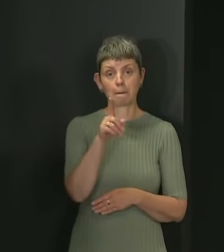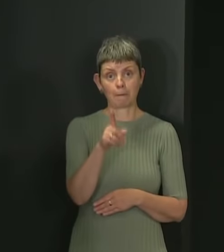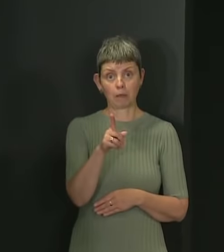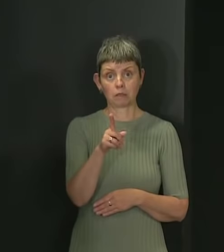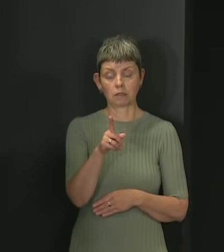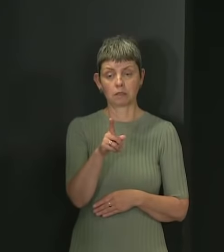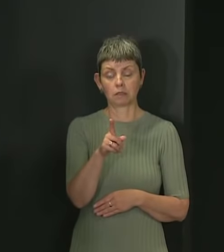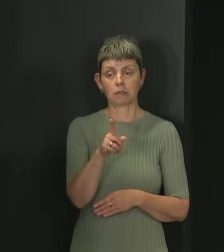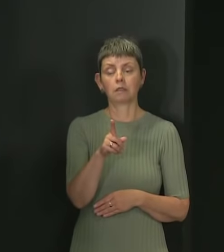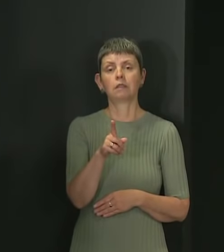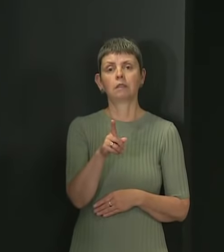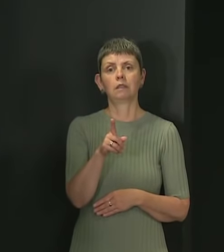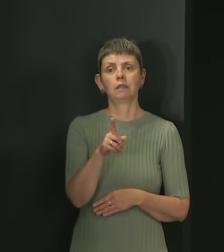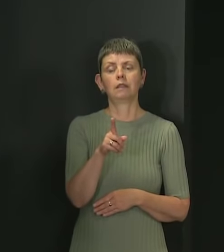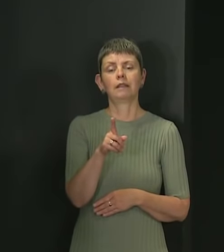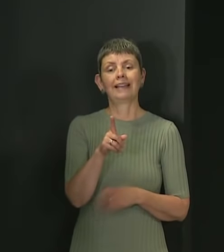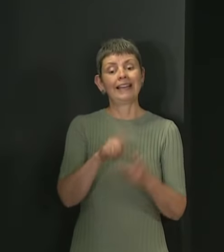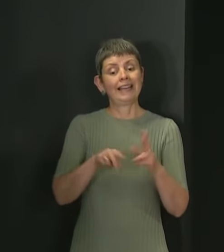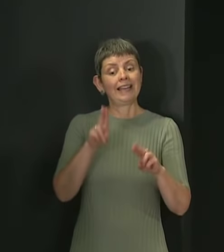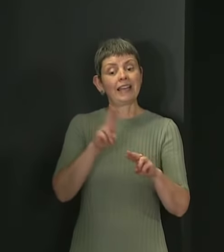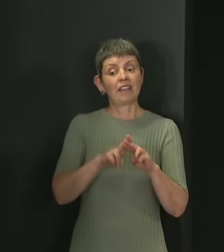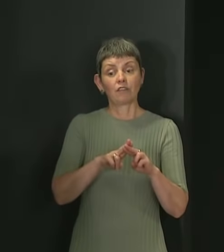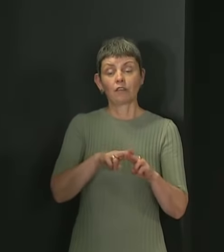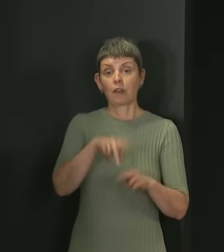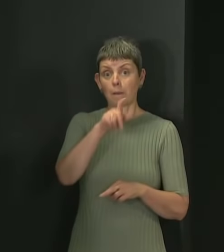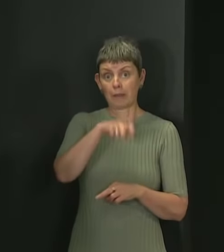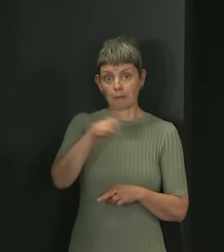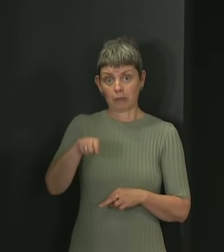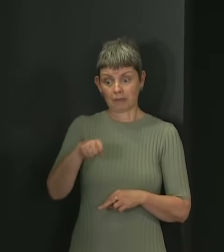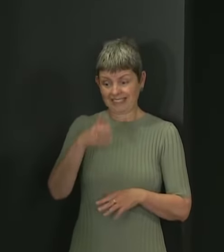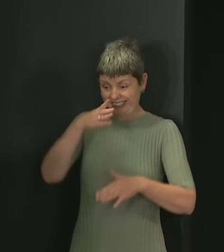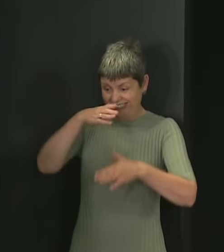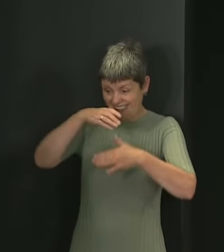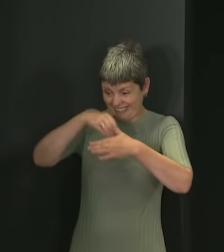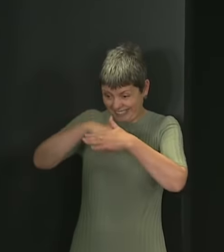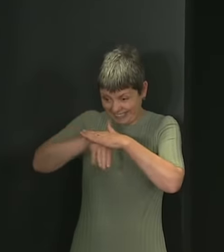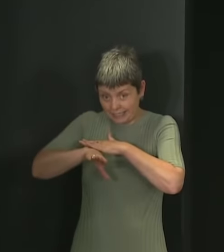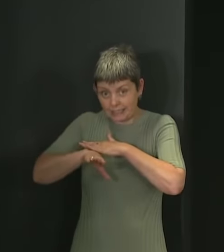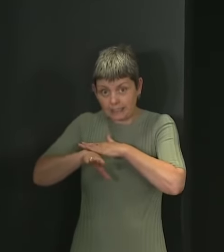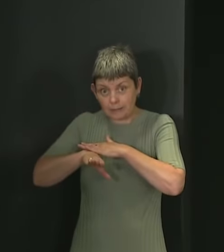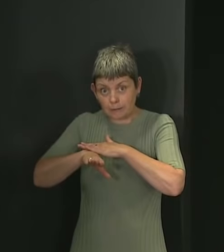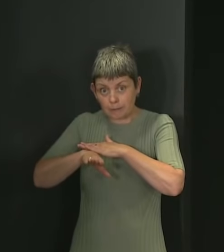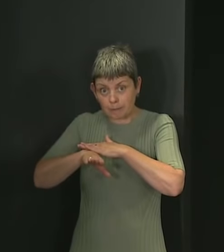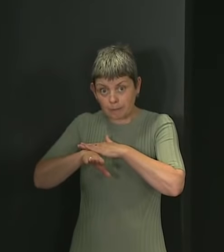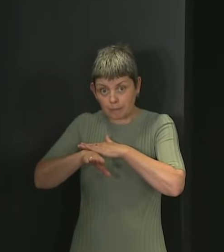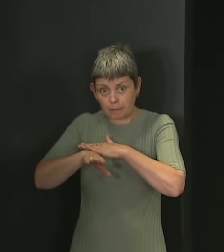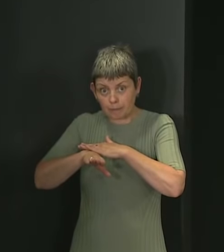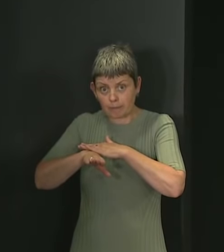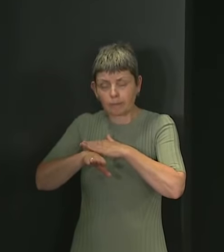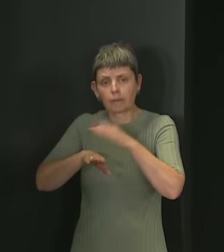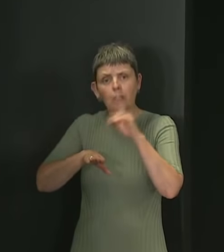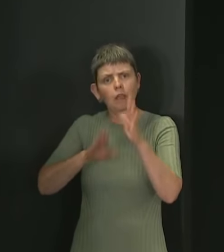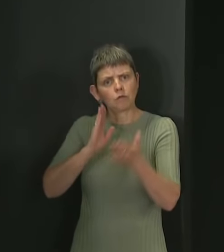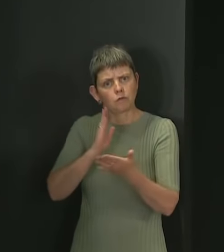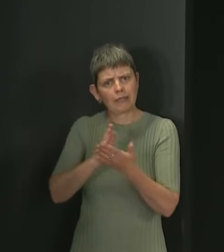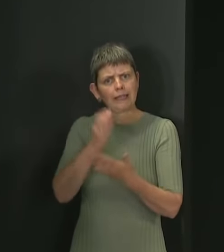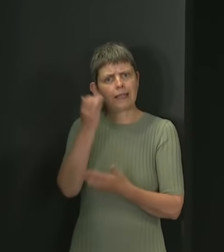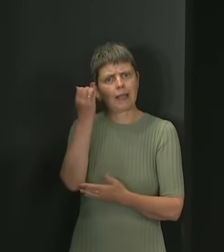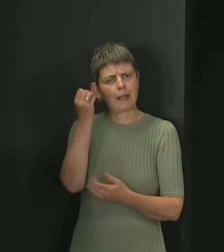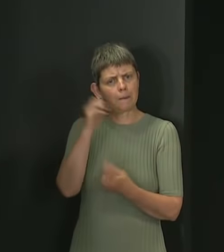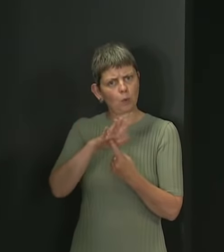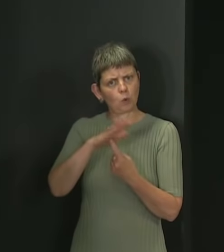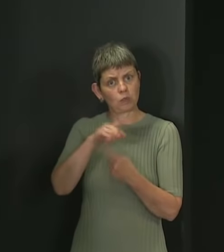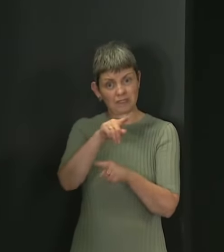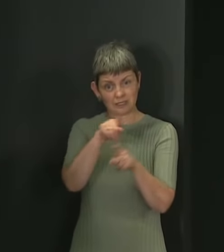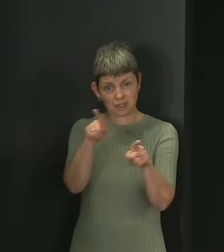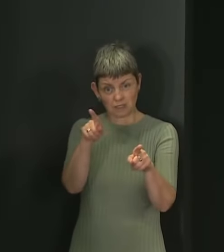again, I want to emphasize this, if people are going into these environments, I guess it's really important that people realize that there